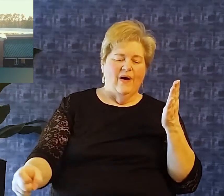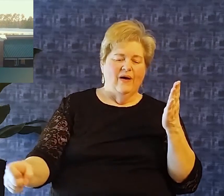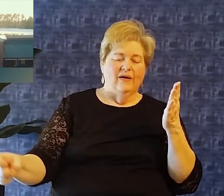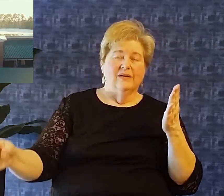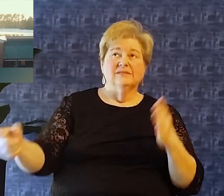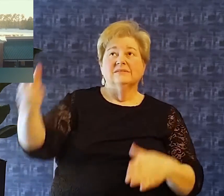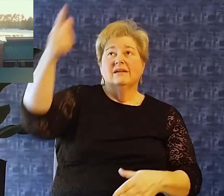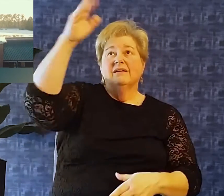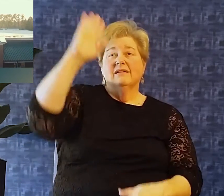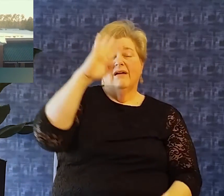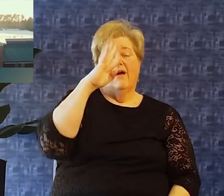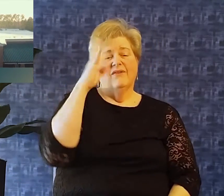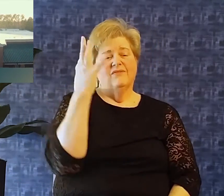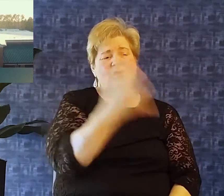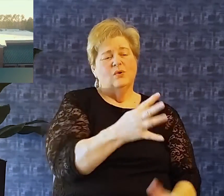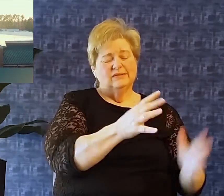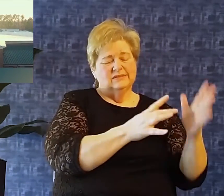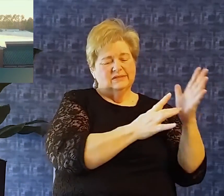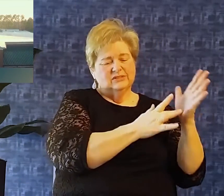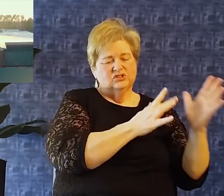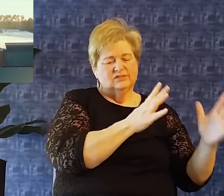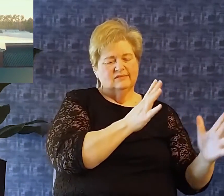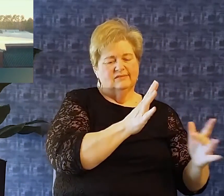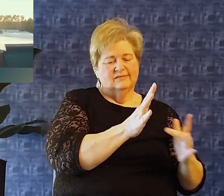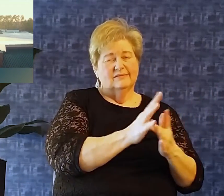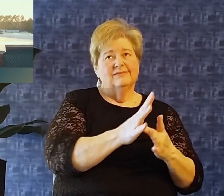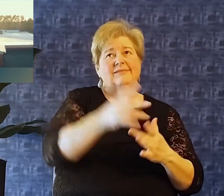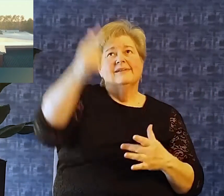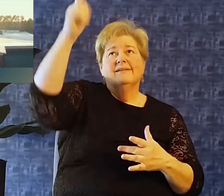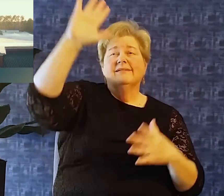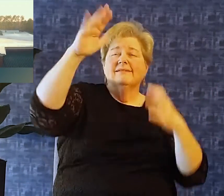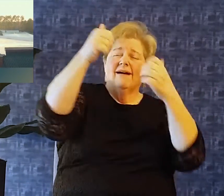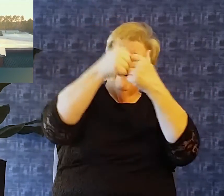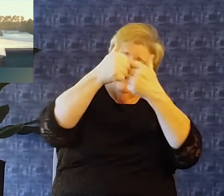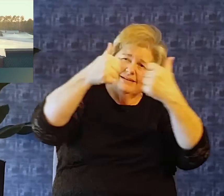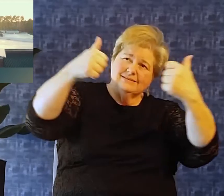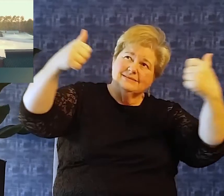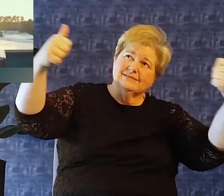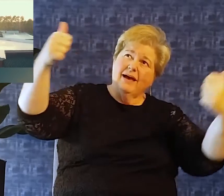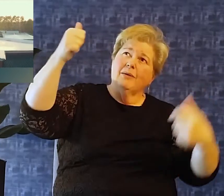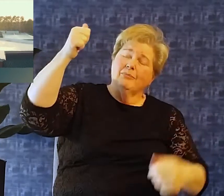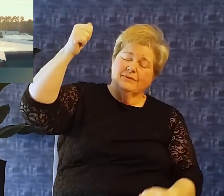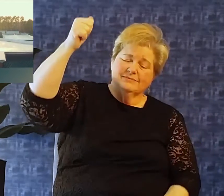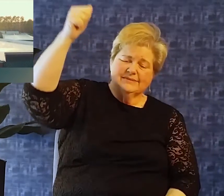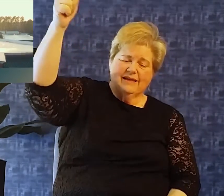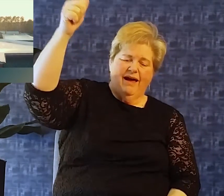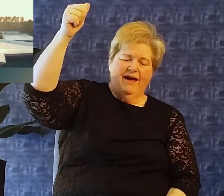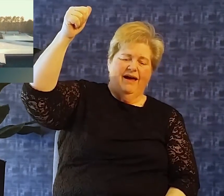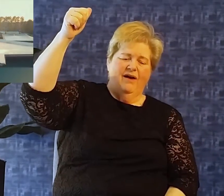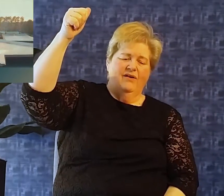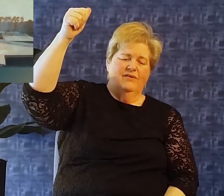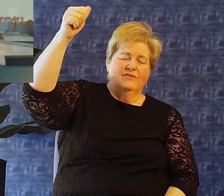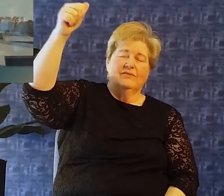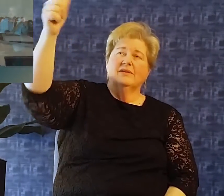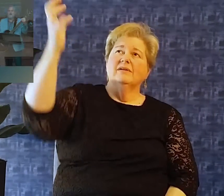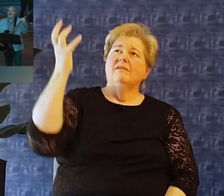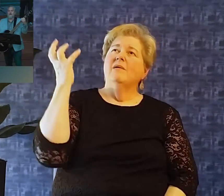cross Jesus forsaken, God, astray from God